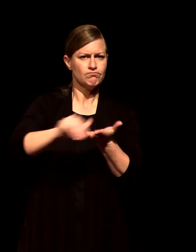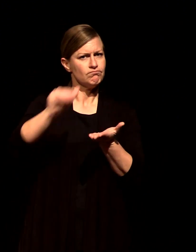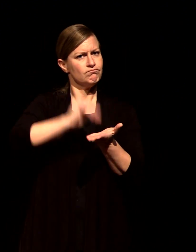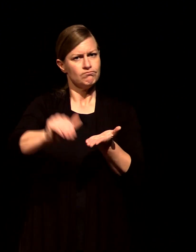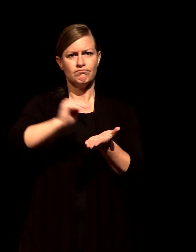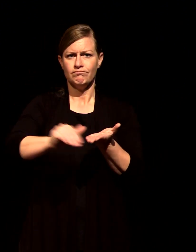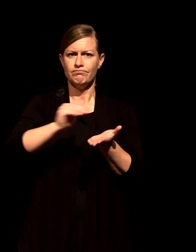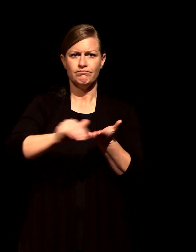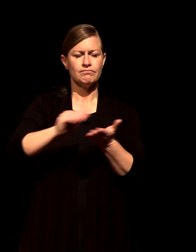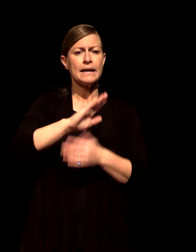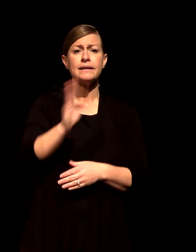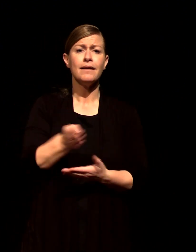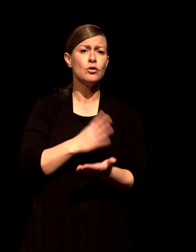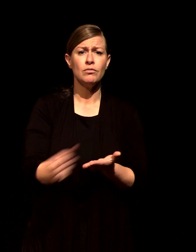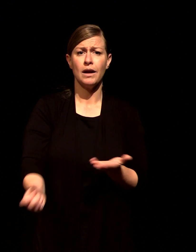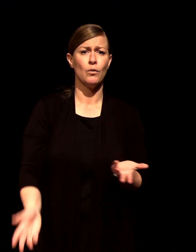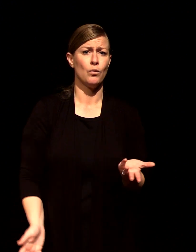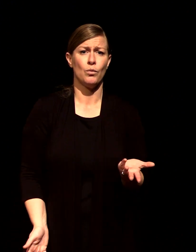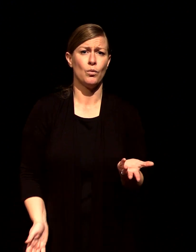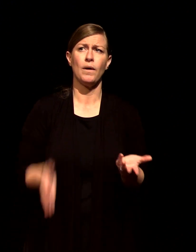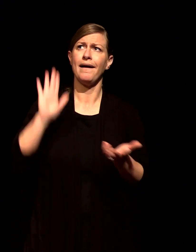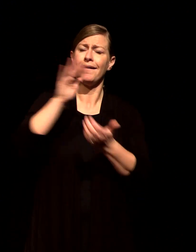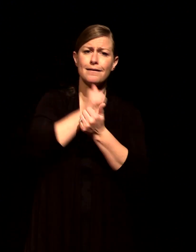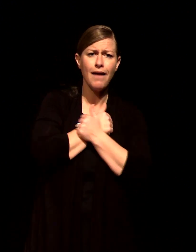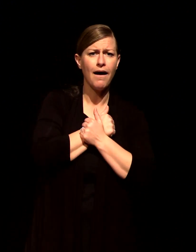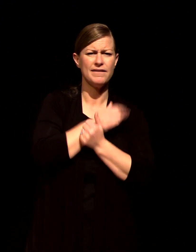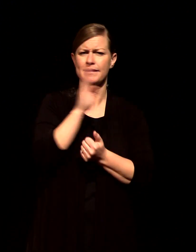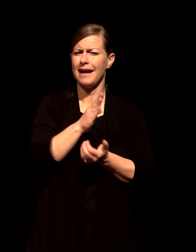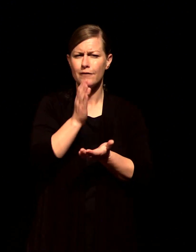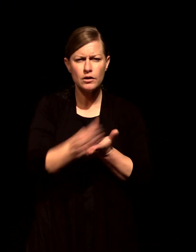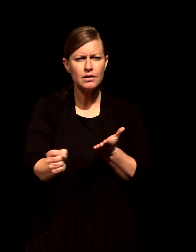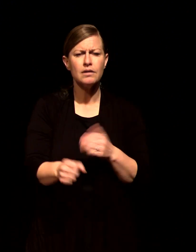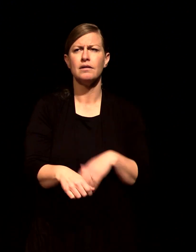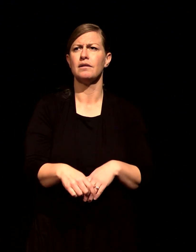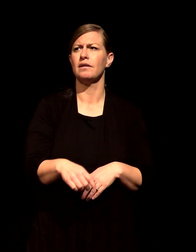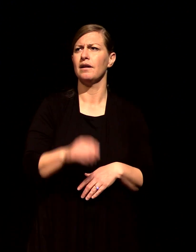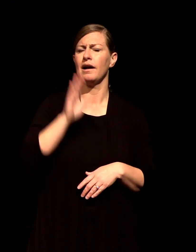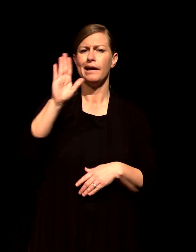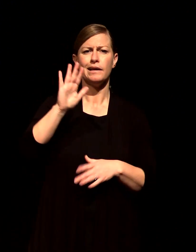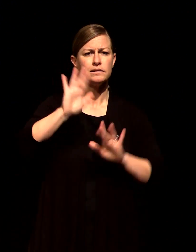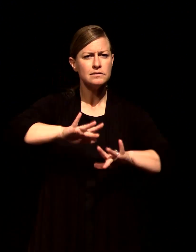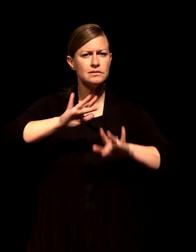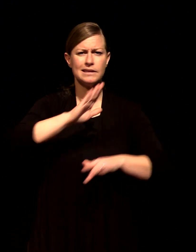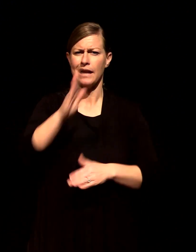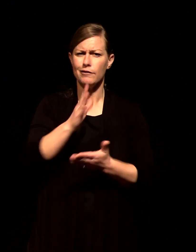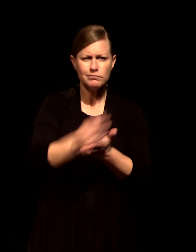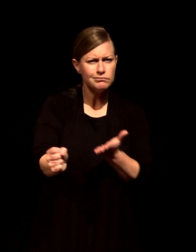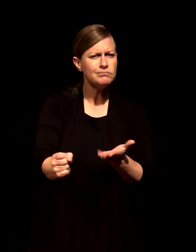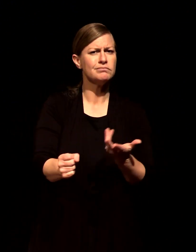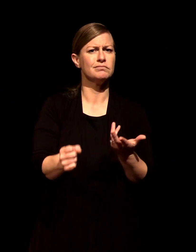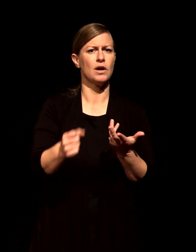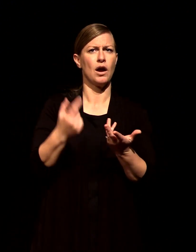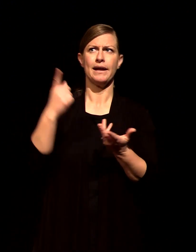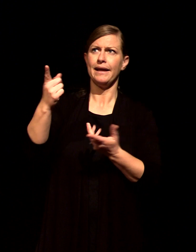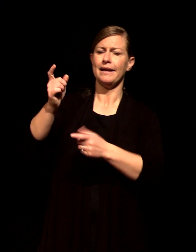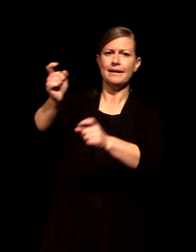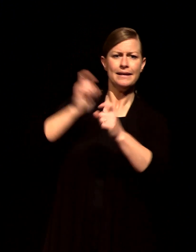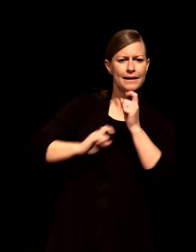out on this truth of grace and forgiveness and Jesus being joyful we step out on it timidly